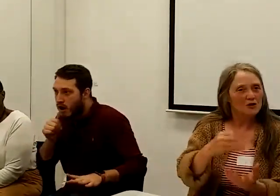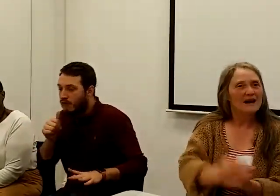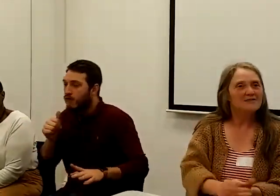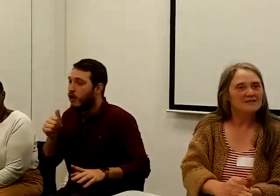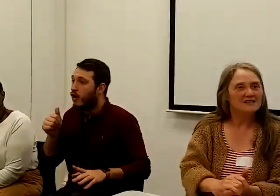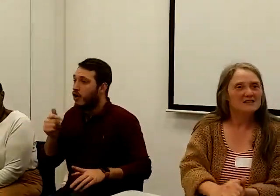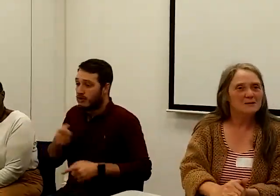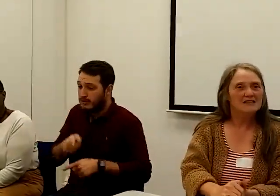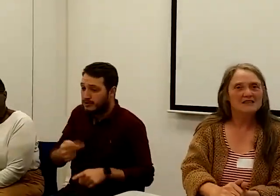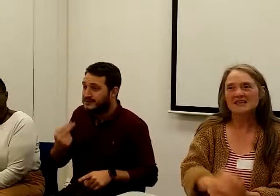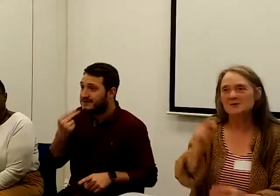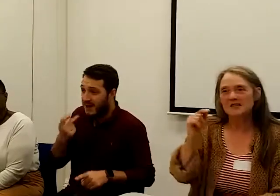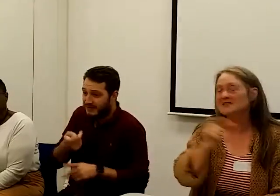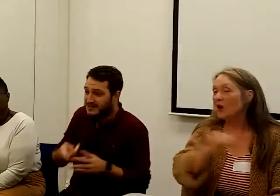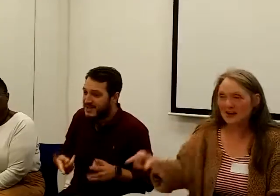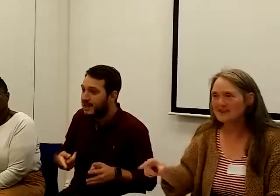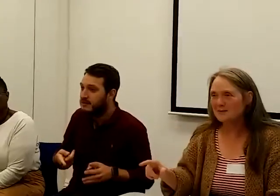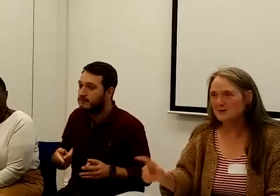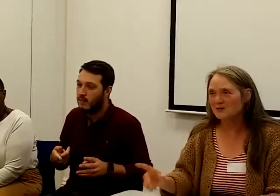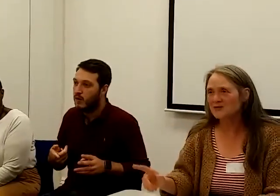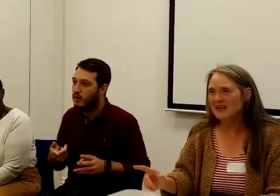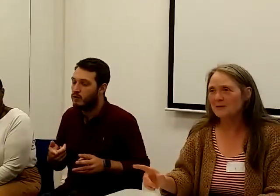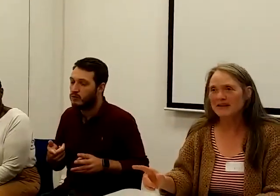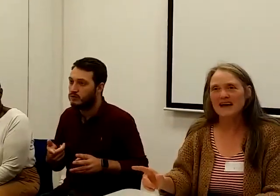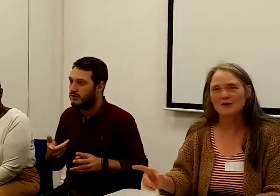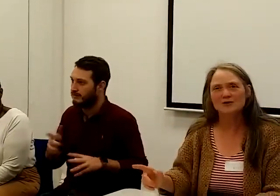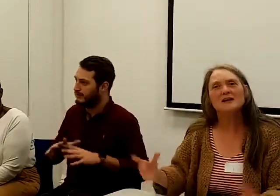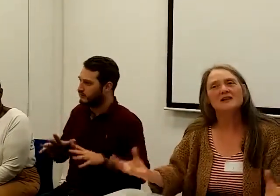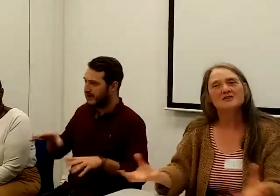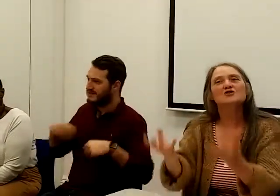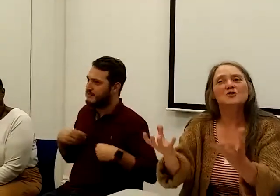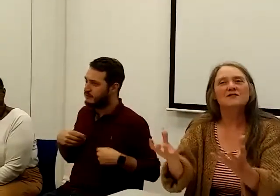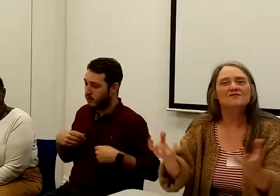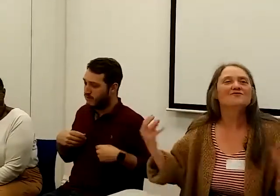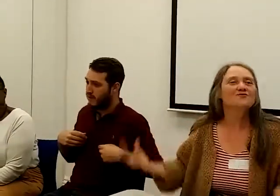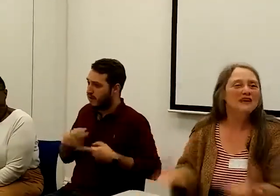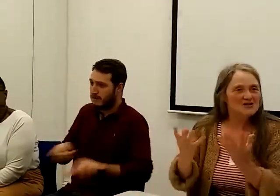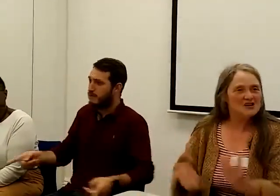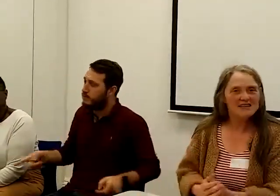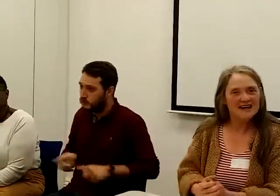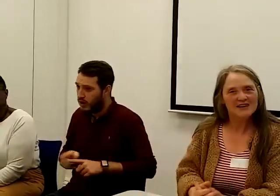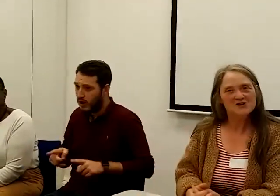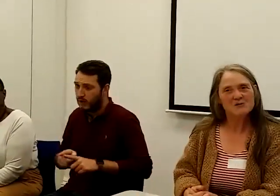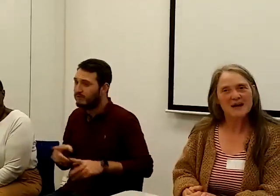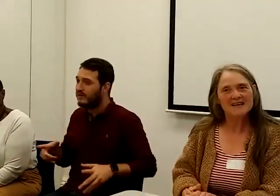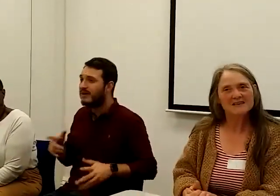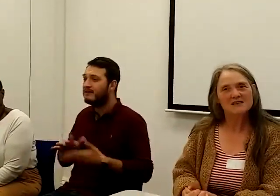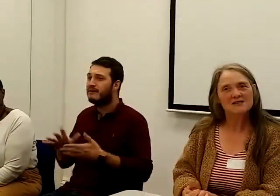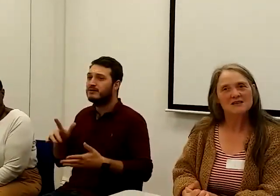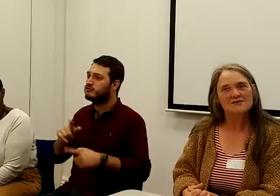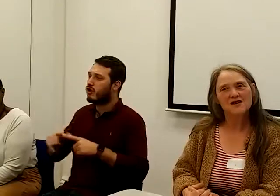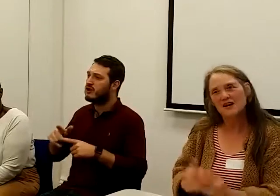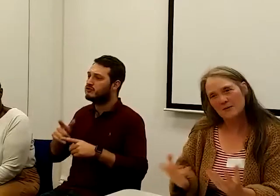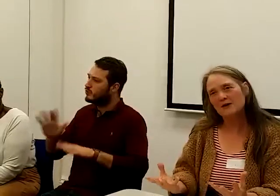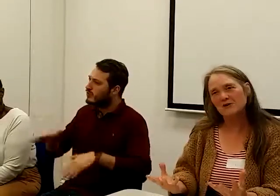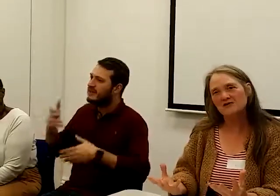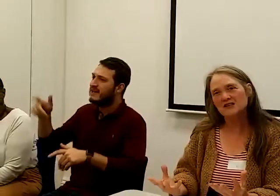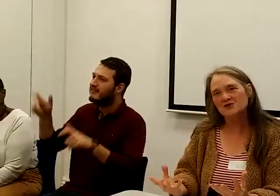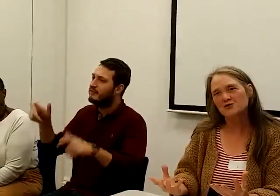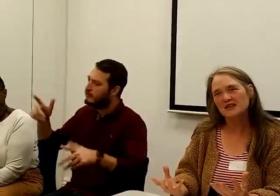have disabilities, but it's not acceptable for anybody else, to sort of re-inject the energy back into the fight about Universal